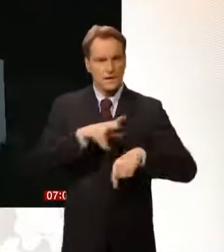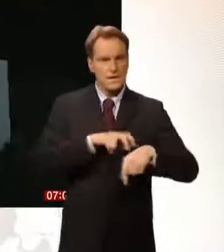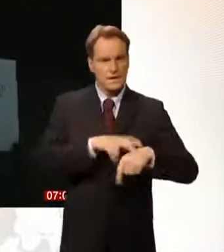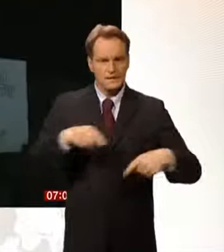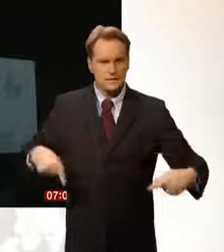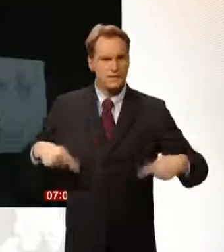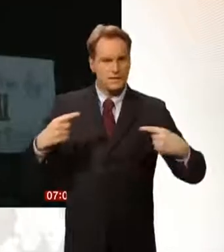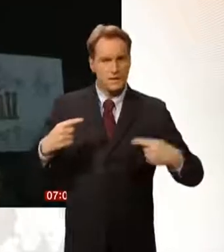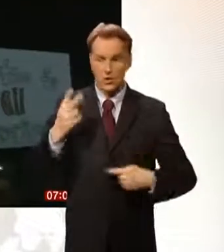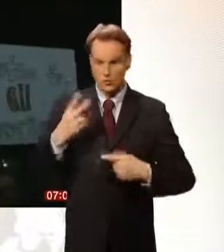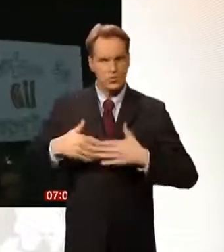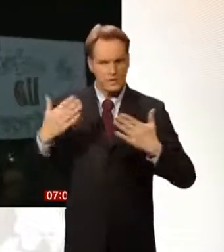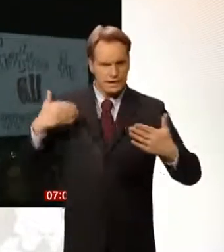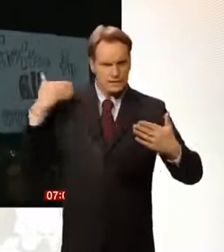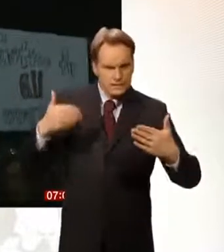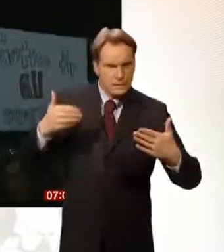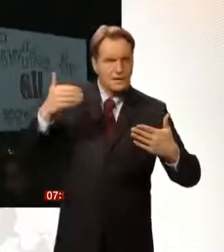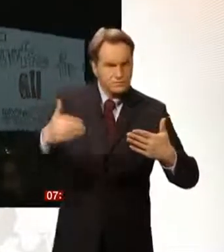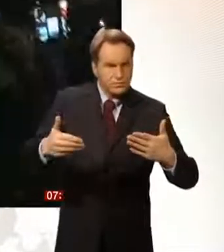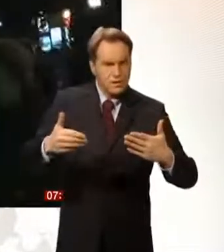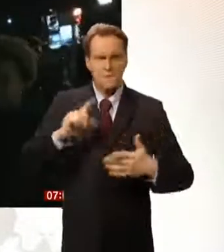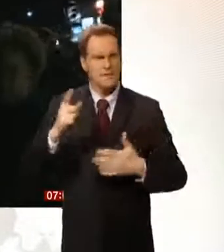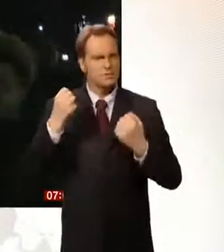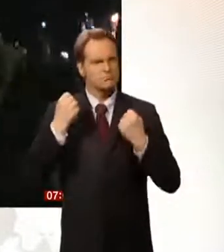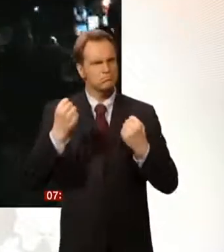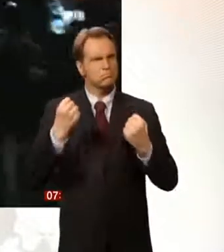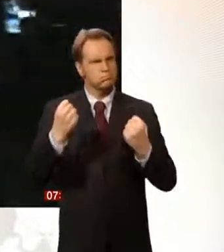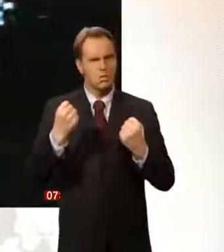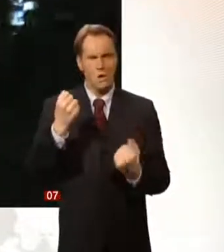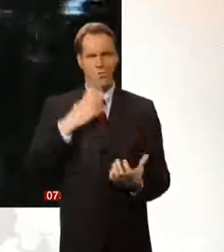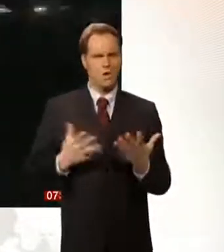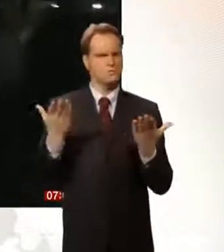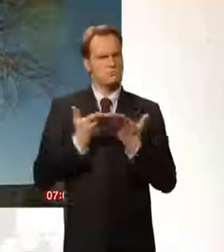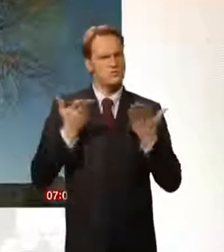a second day people took to the streets calling for justice for Michael Brown.